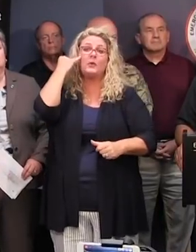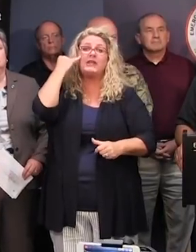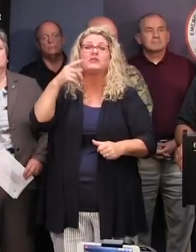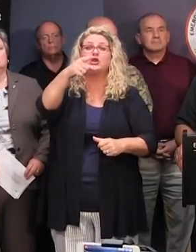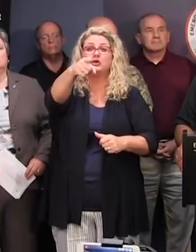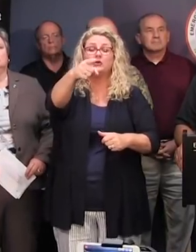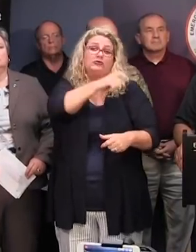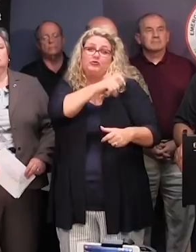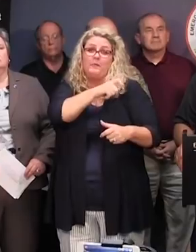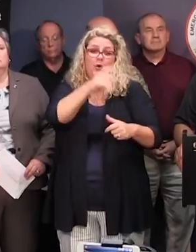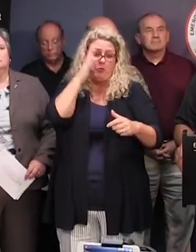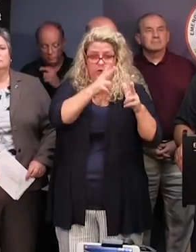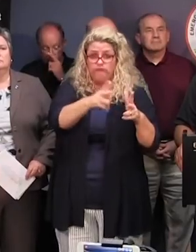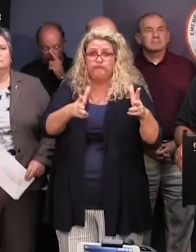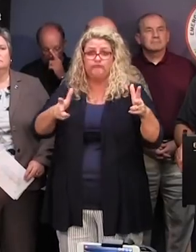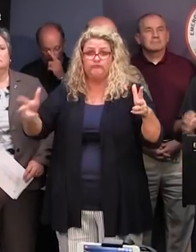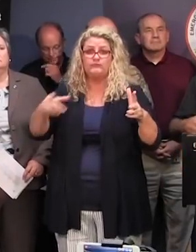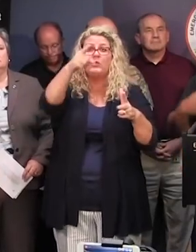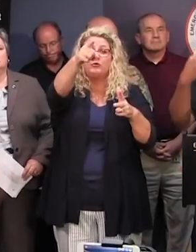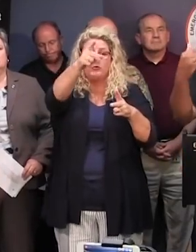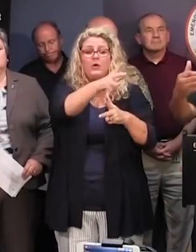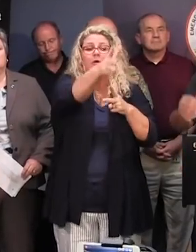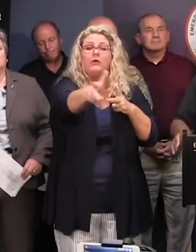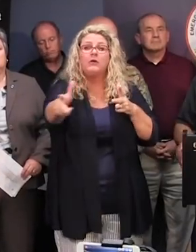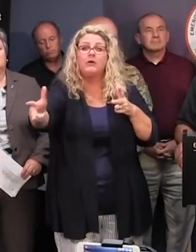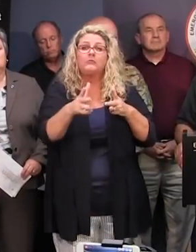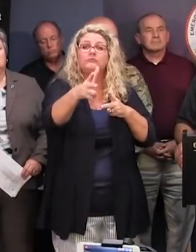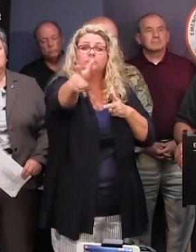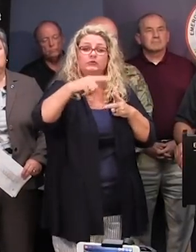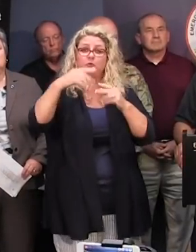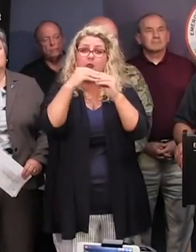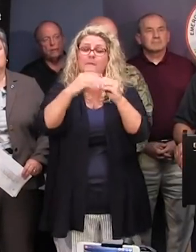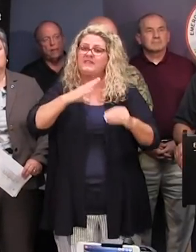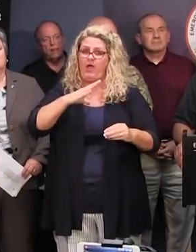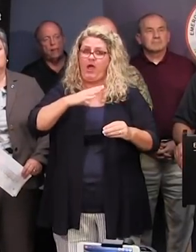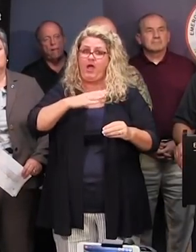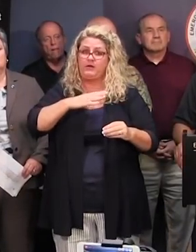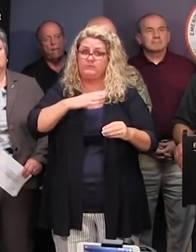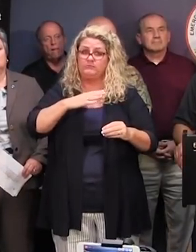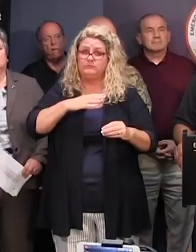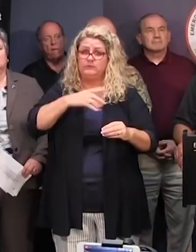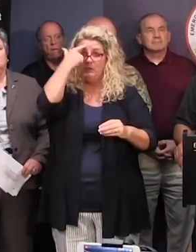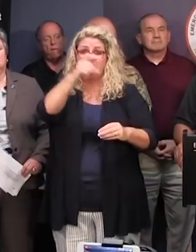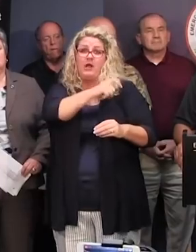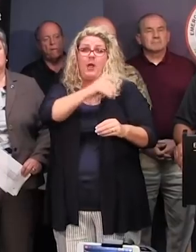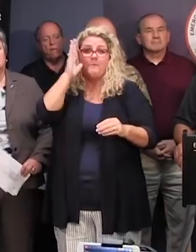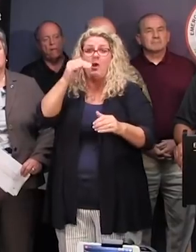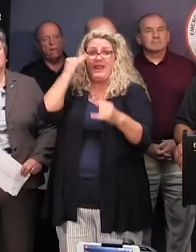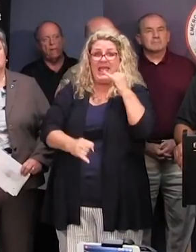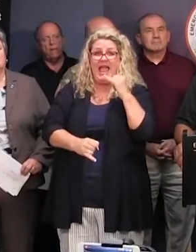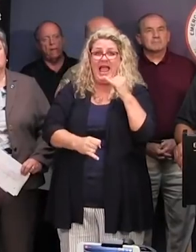vehicle at 6 p.m., you will have the opportunity to continue to the Columbia area. And as far as U.S.